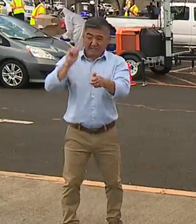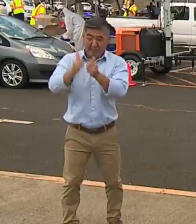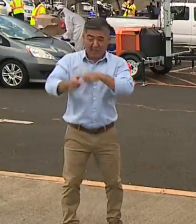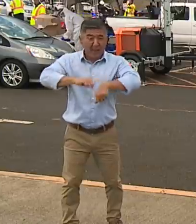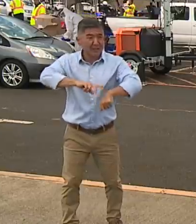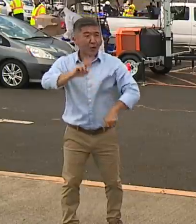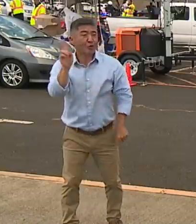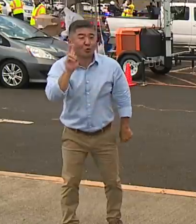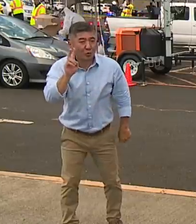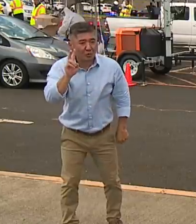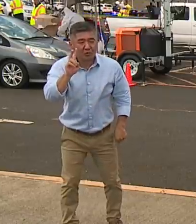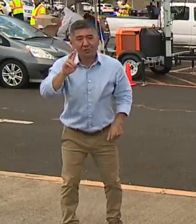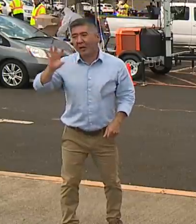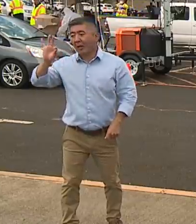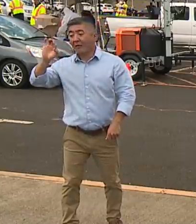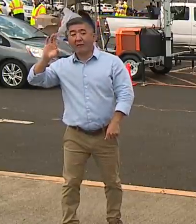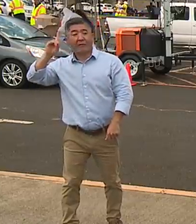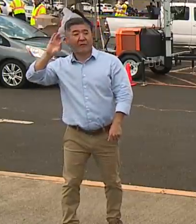plane in time.